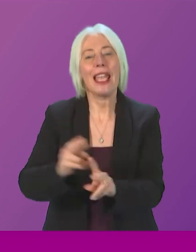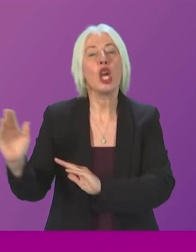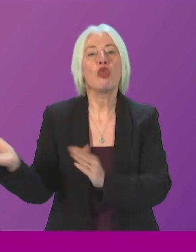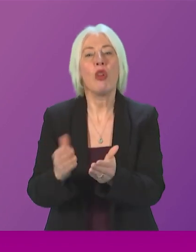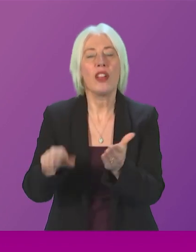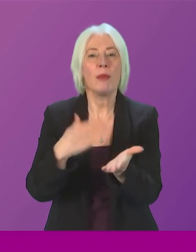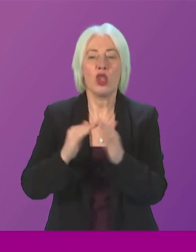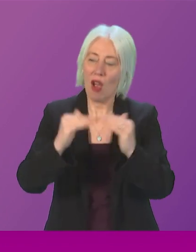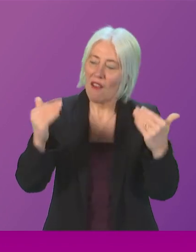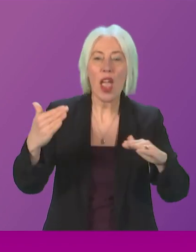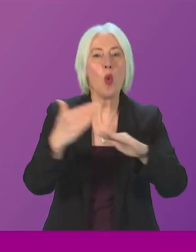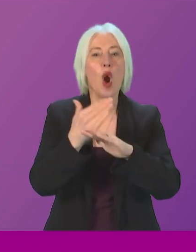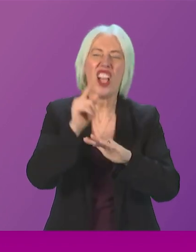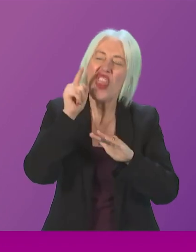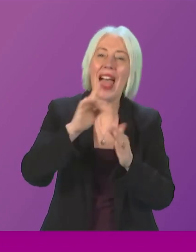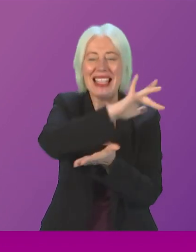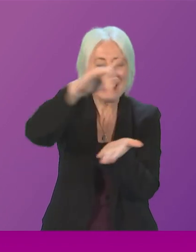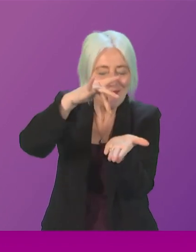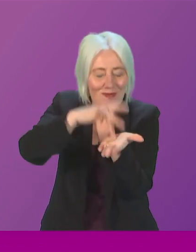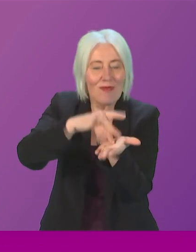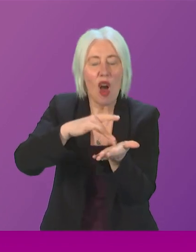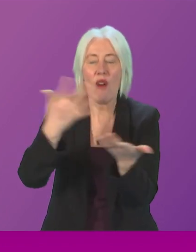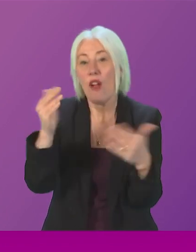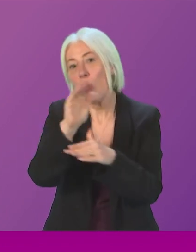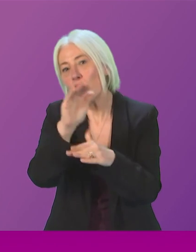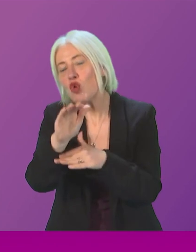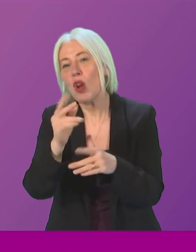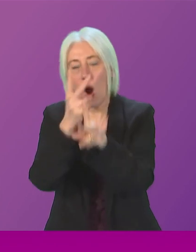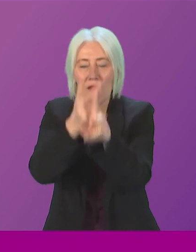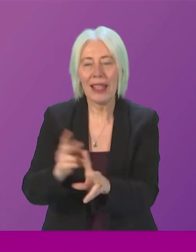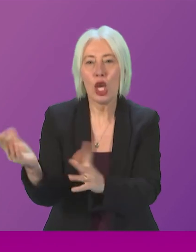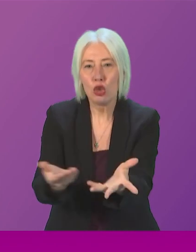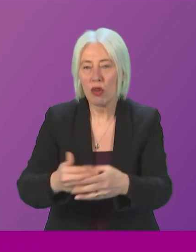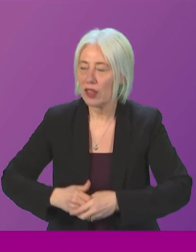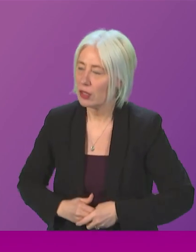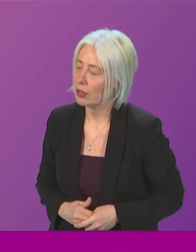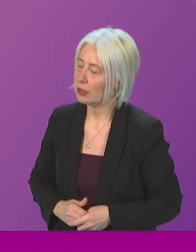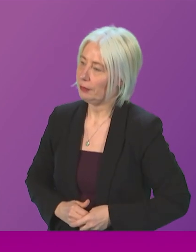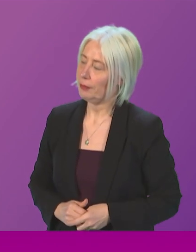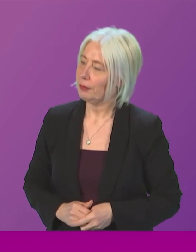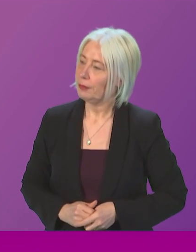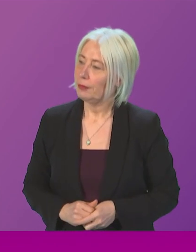fair work is at the very heart of any future care service. Douglas Ross.